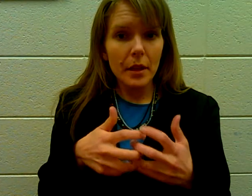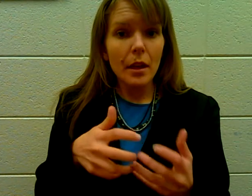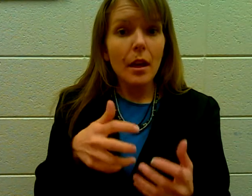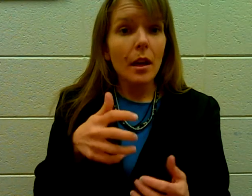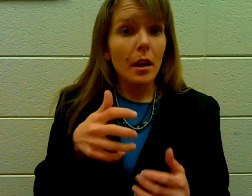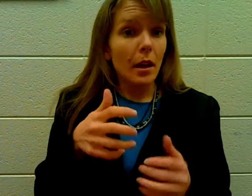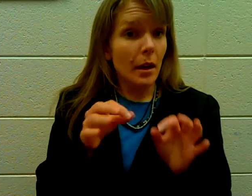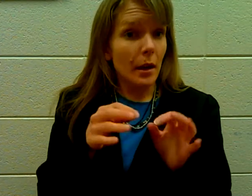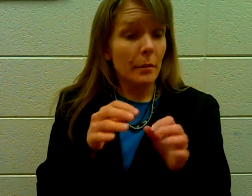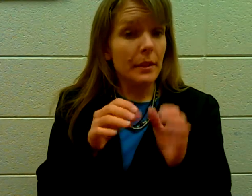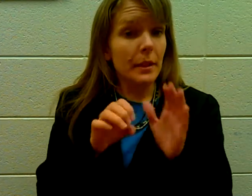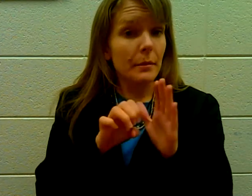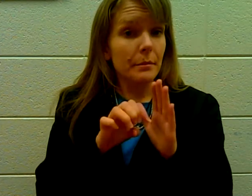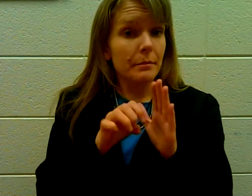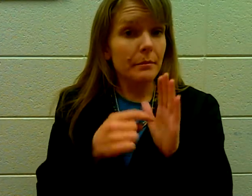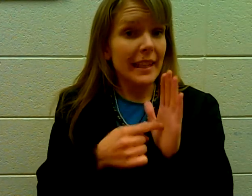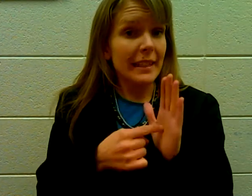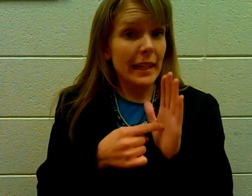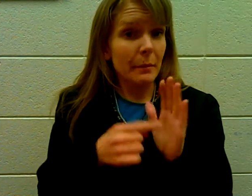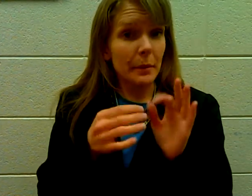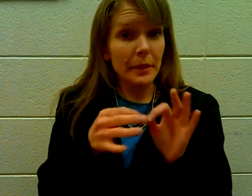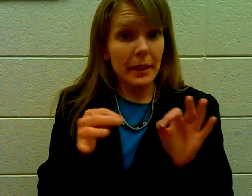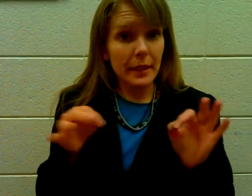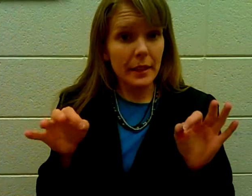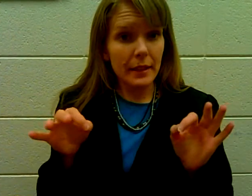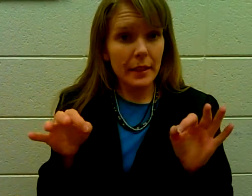Um. Some example sentences.